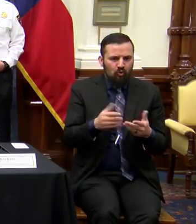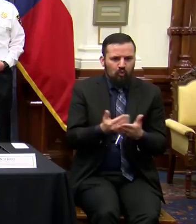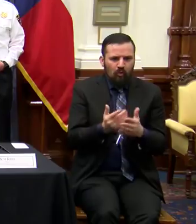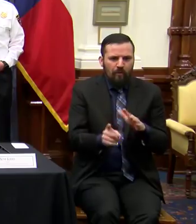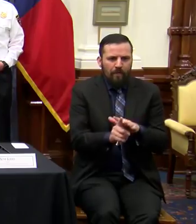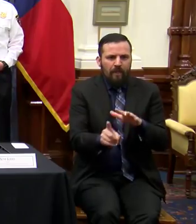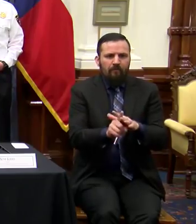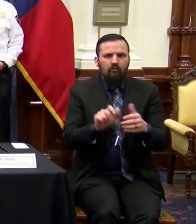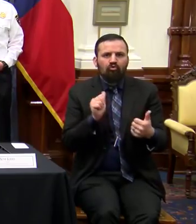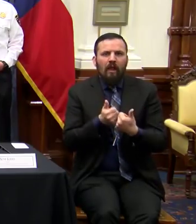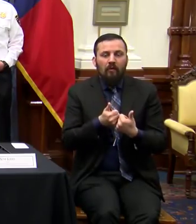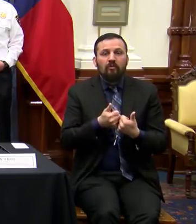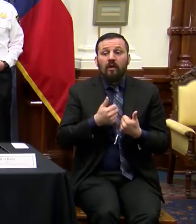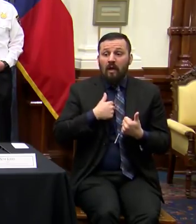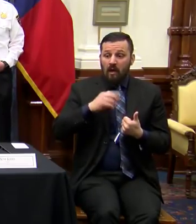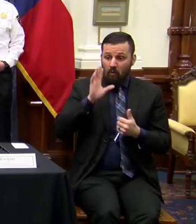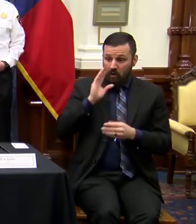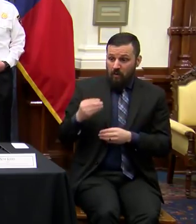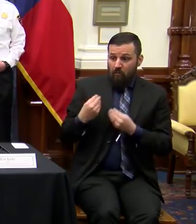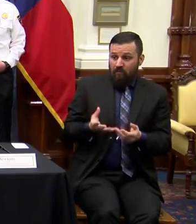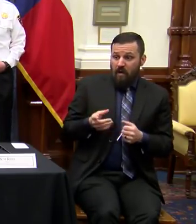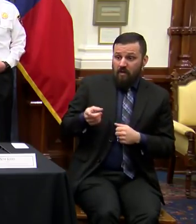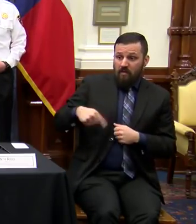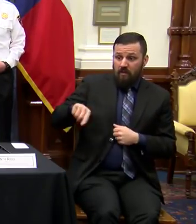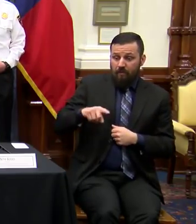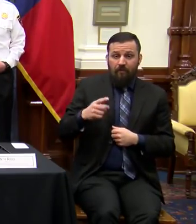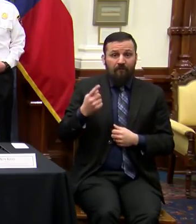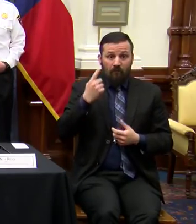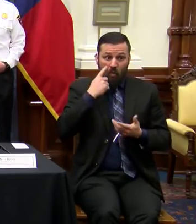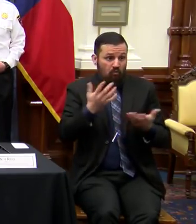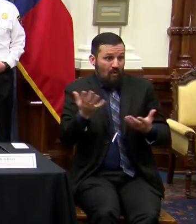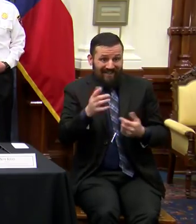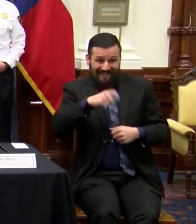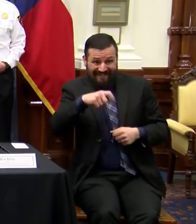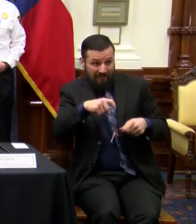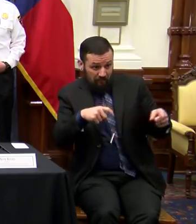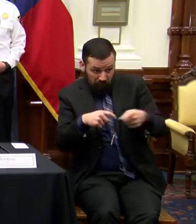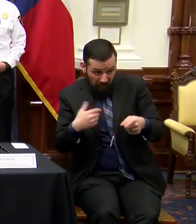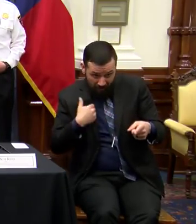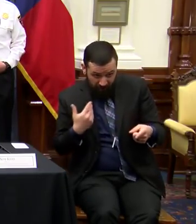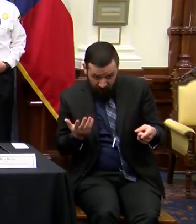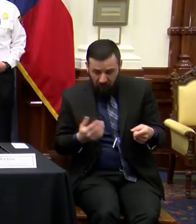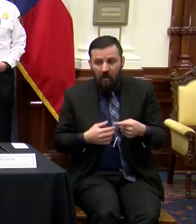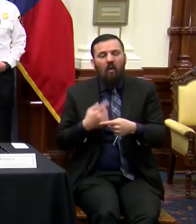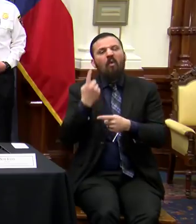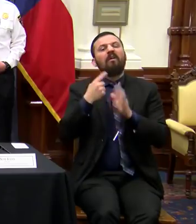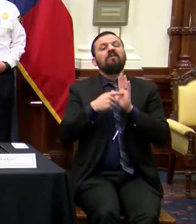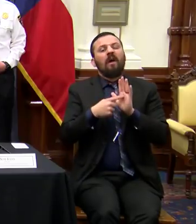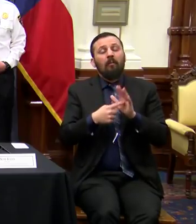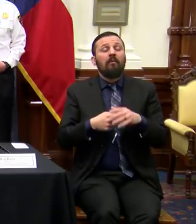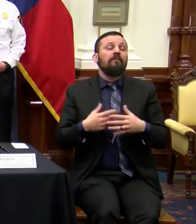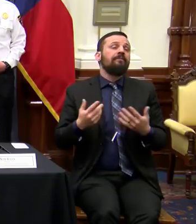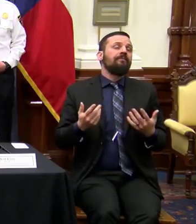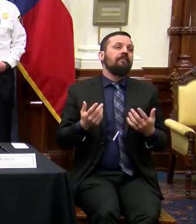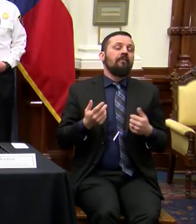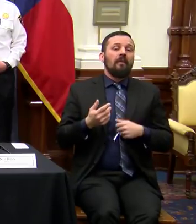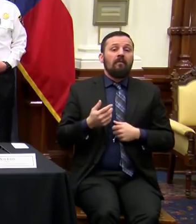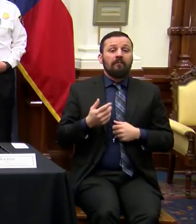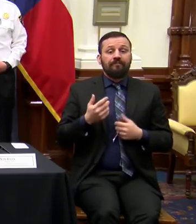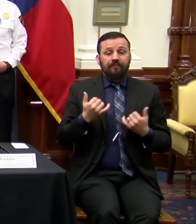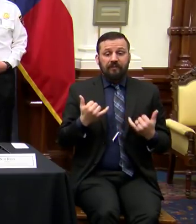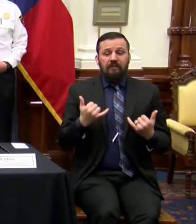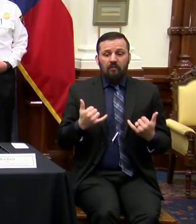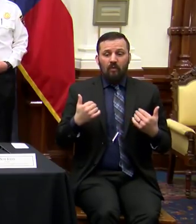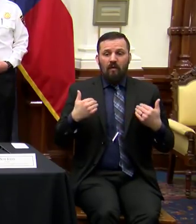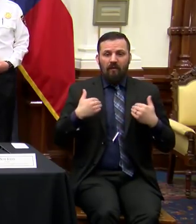provide the National Guard for the needs that they express. I'll give you some examples that I've heard. One is there are